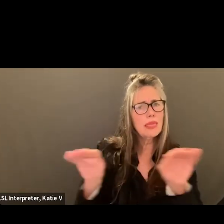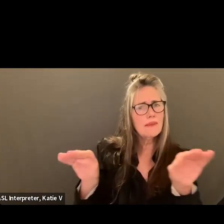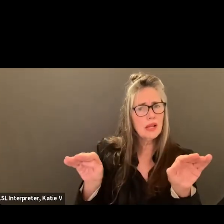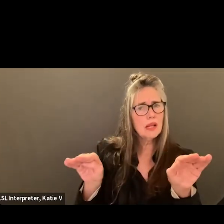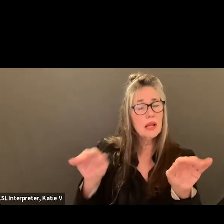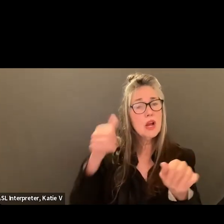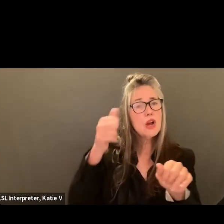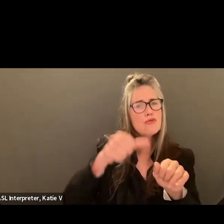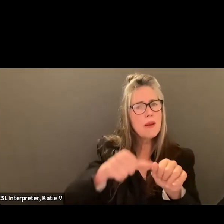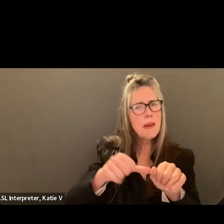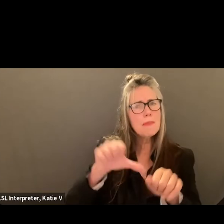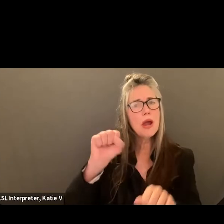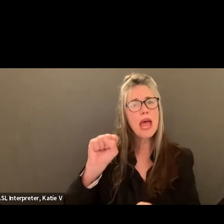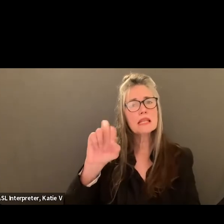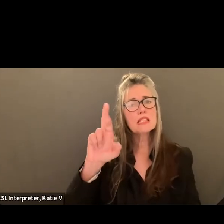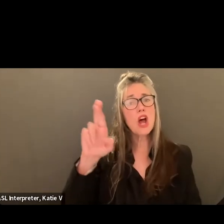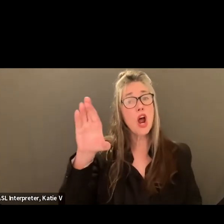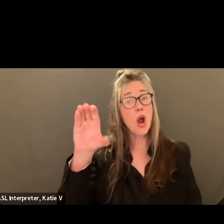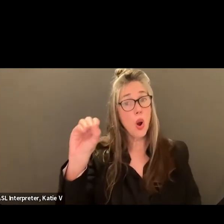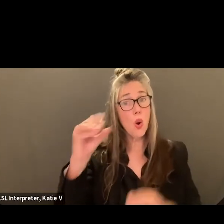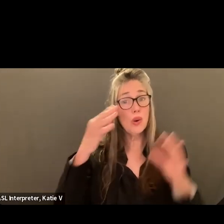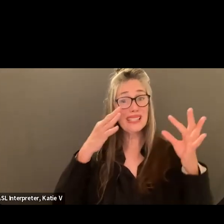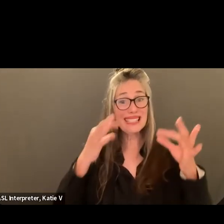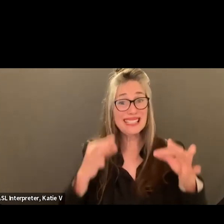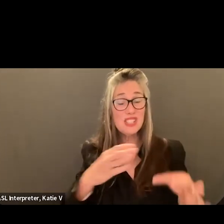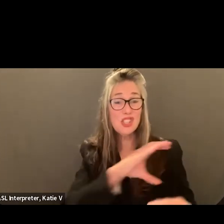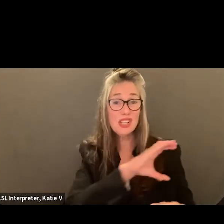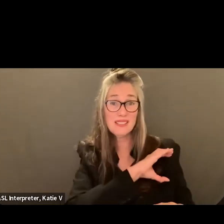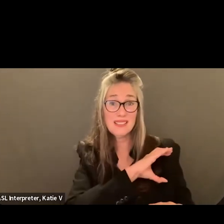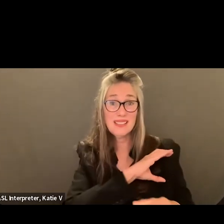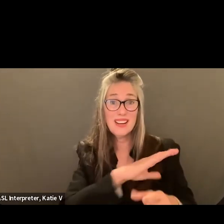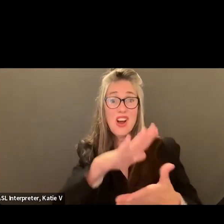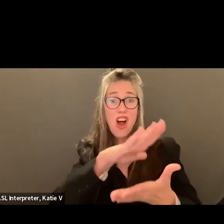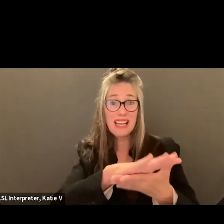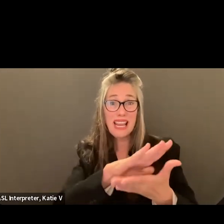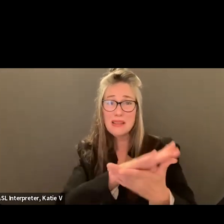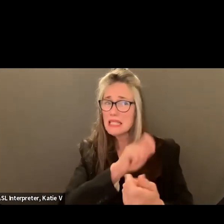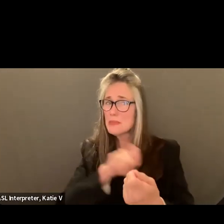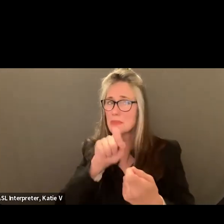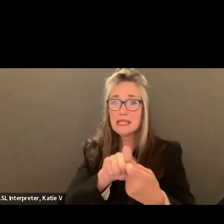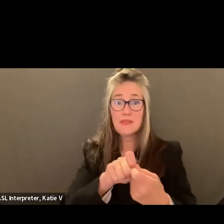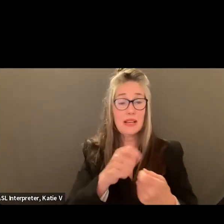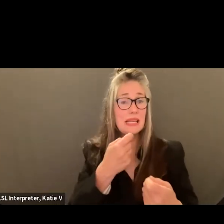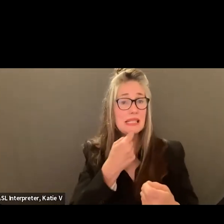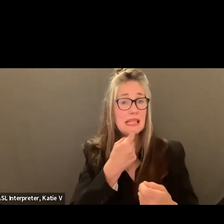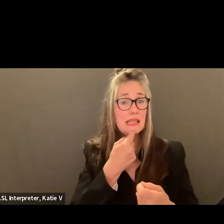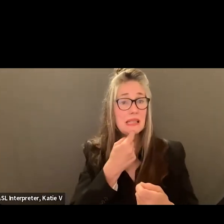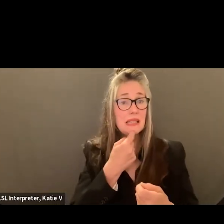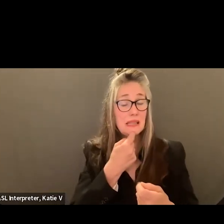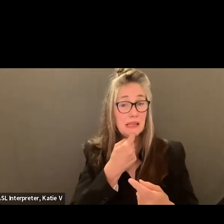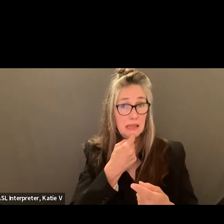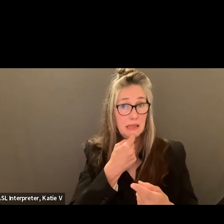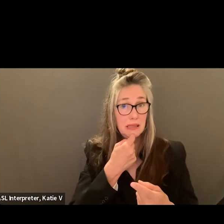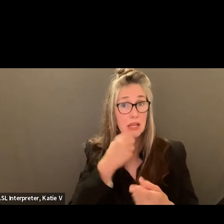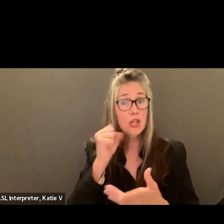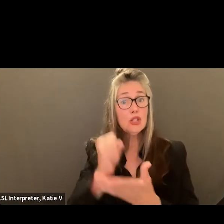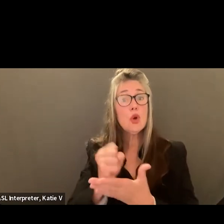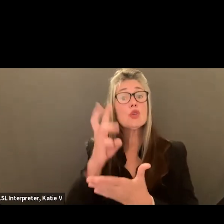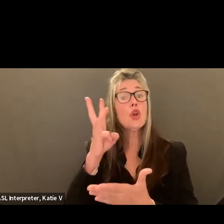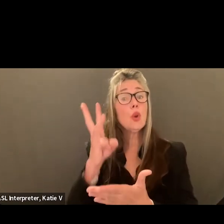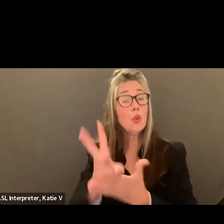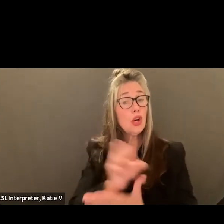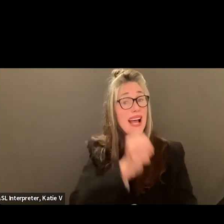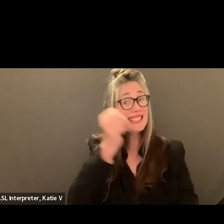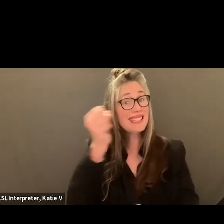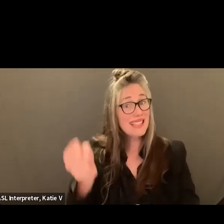Remember when the SRO decision was made, it was specifically said that a social worker was going to be